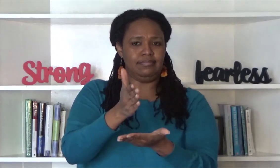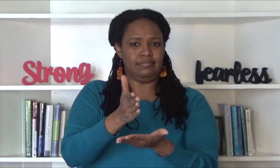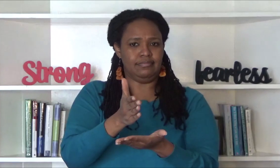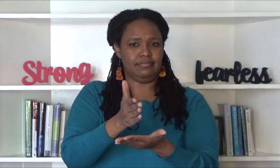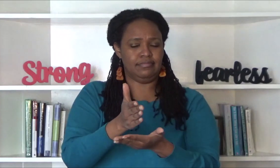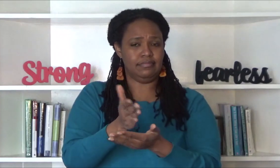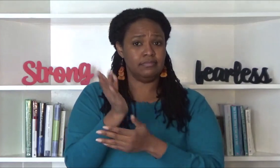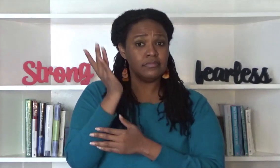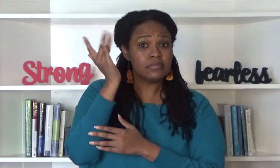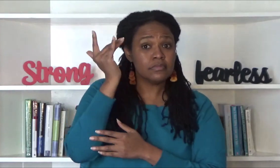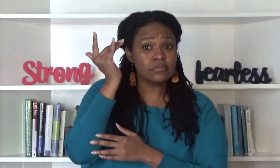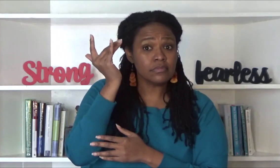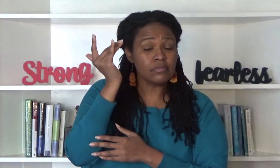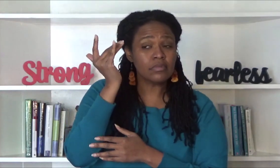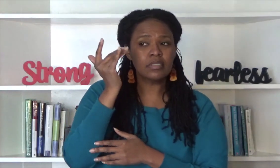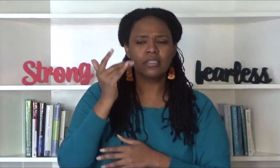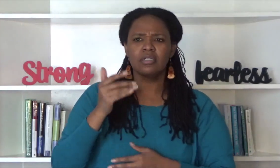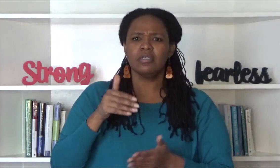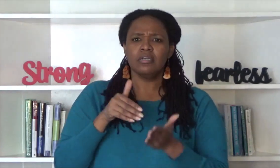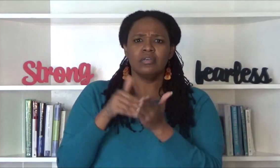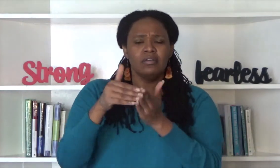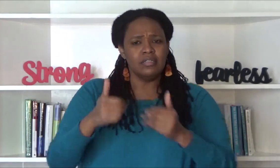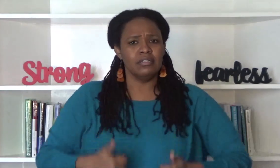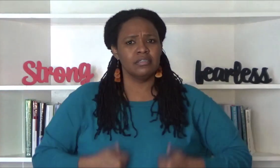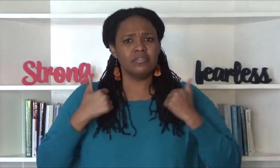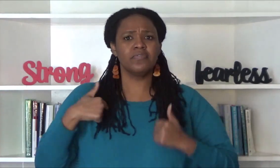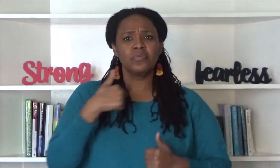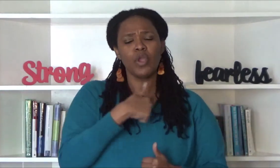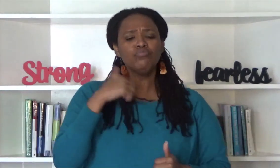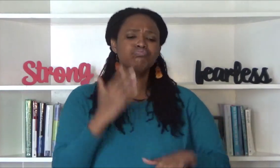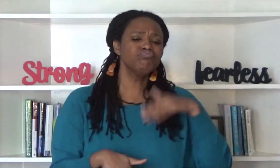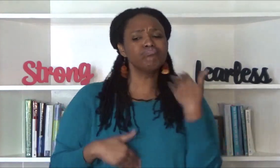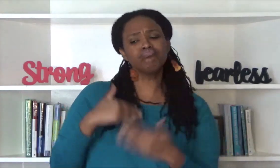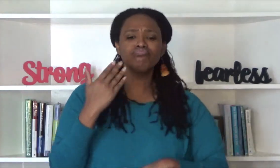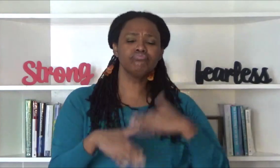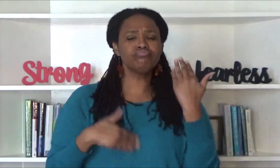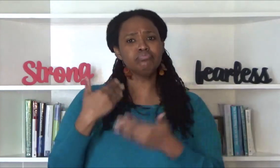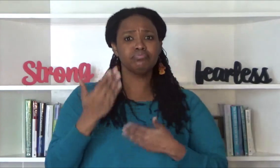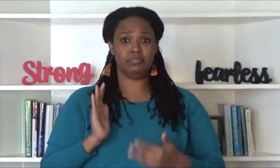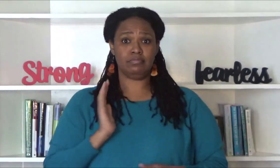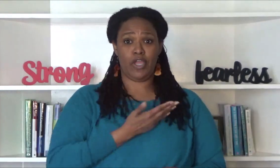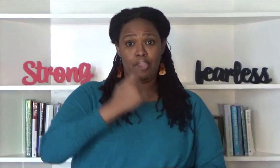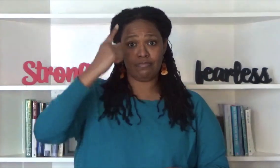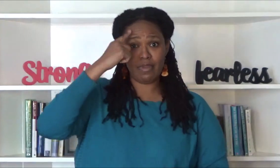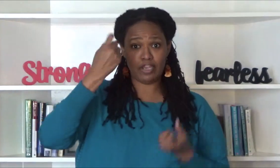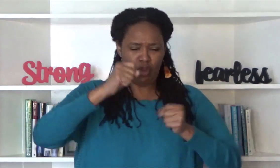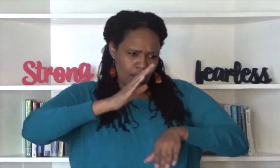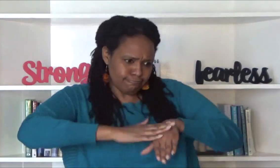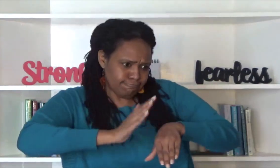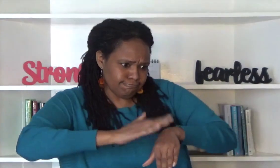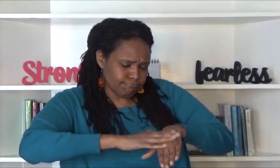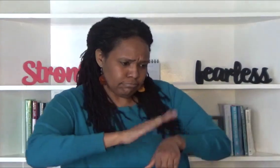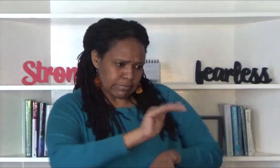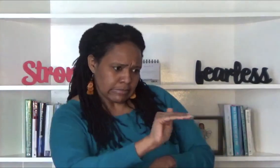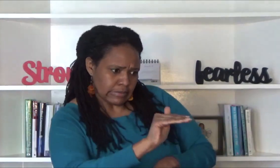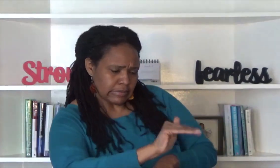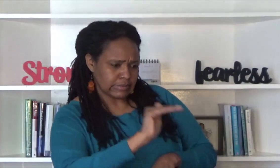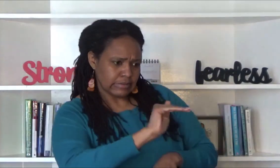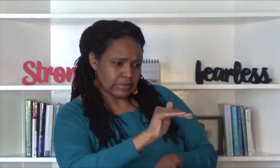sometimes we bombard right over the warning signs our brain is trying to communicate to us